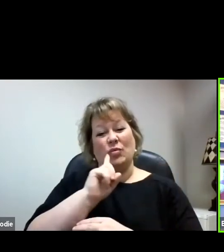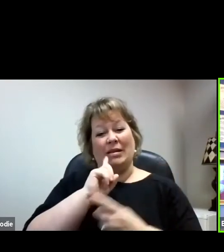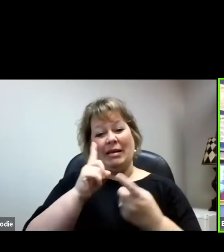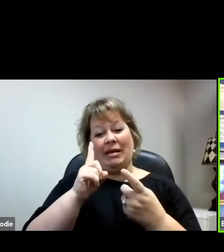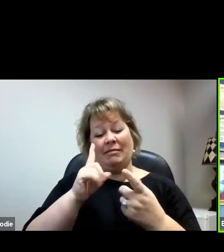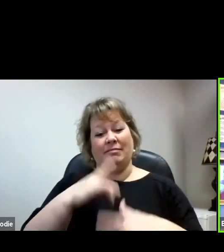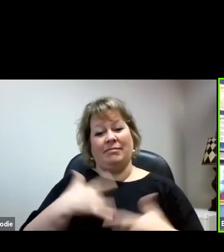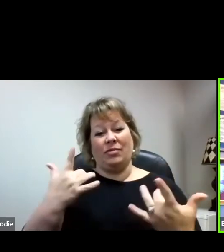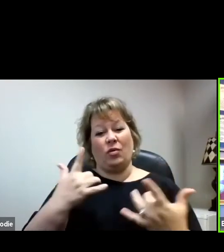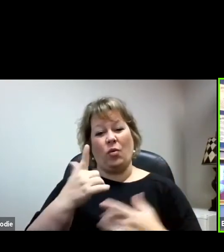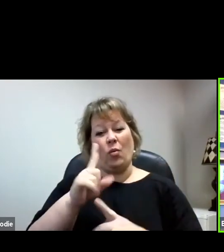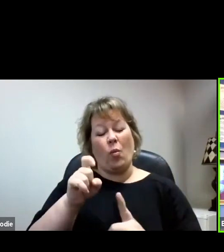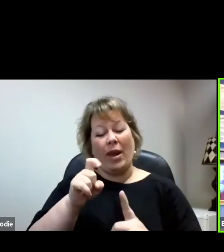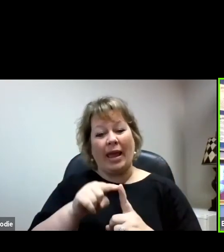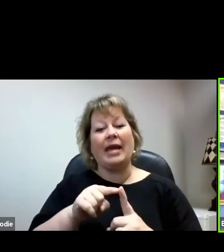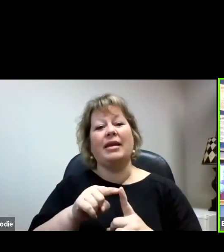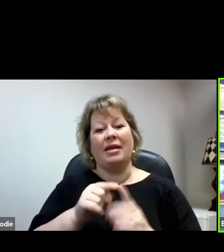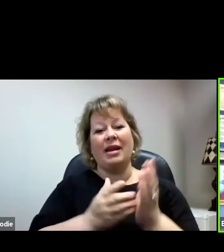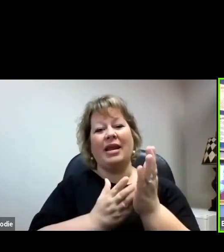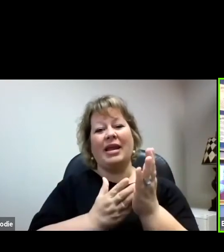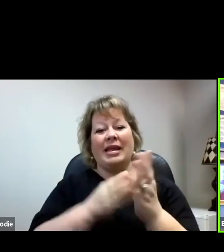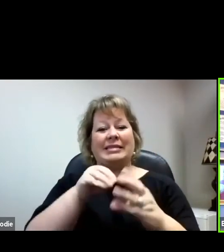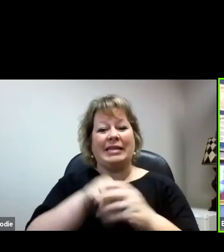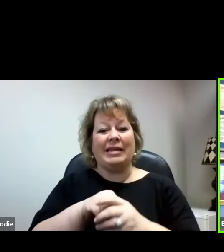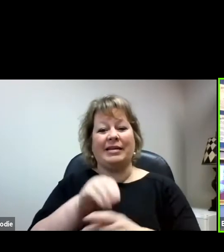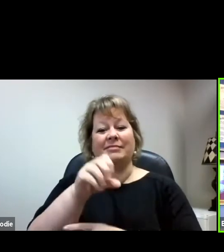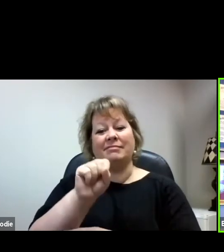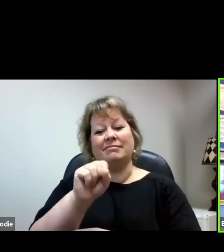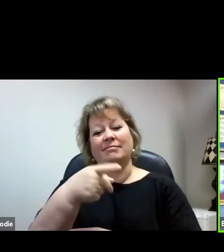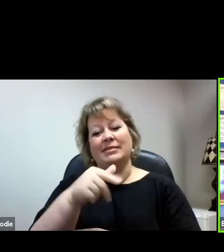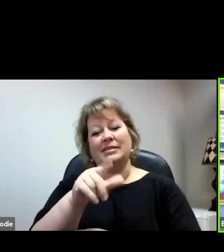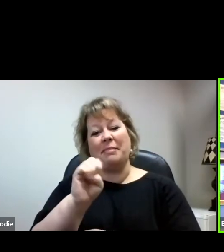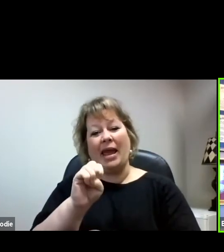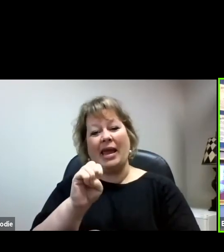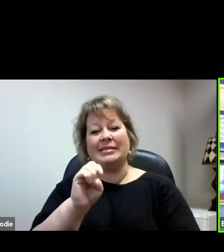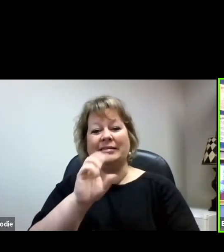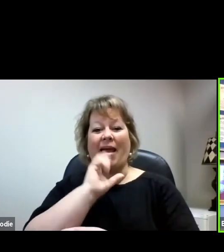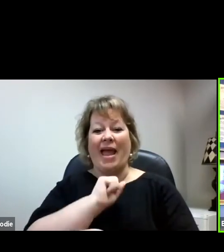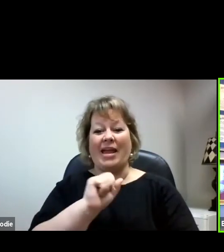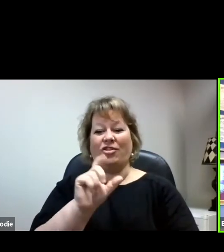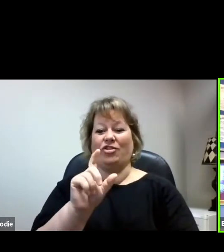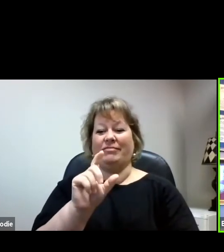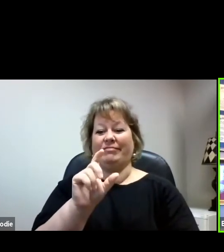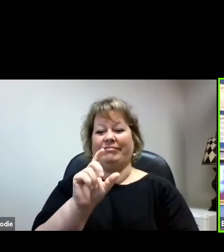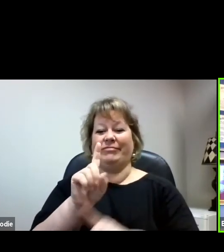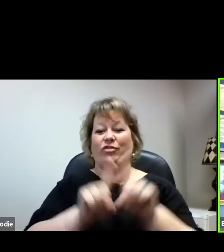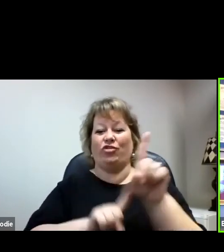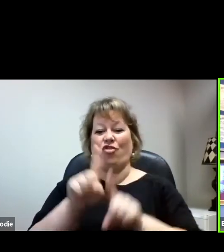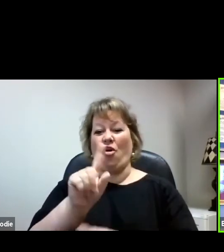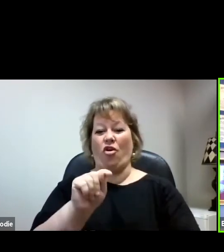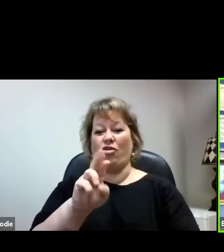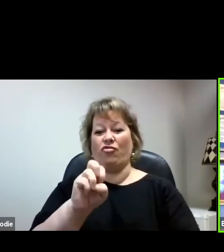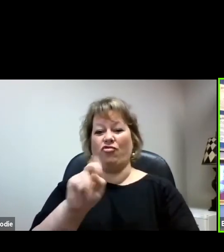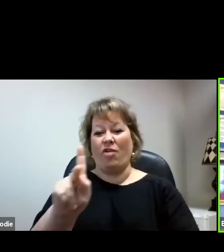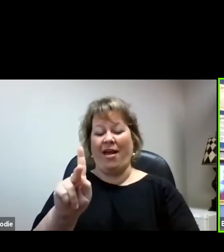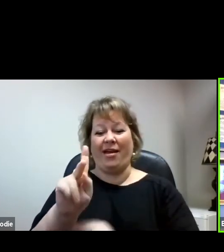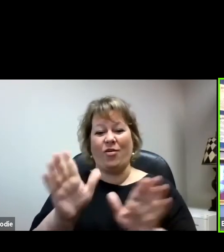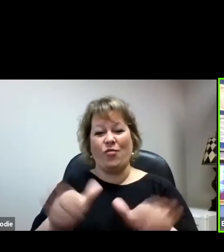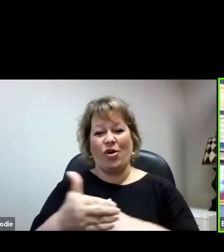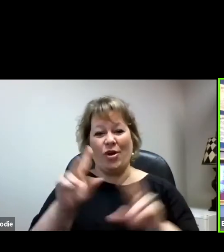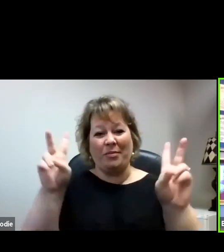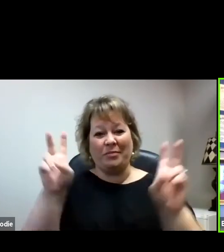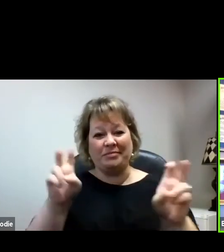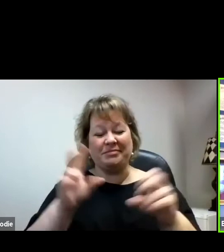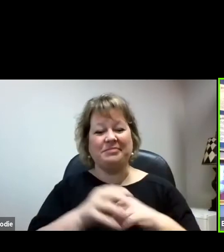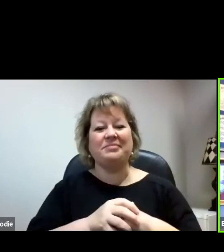almost a space-age Star Trek room, if you will, certainly an area,